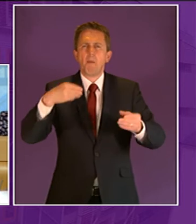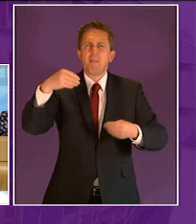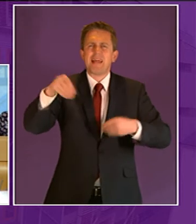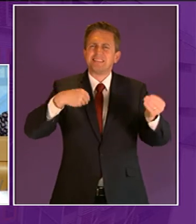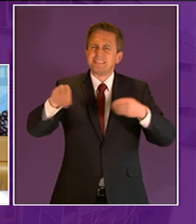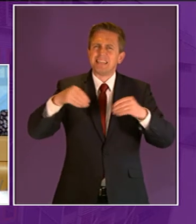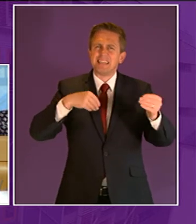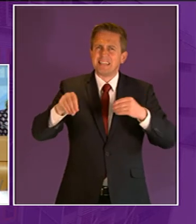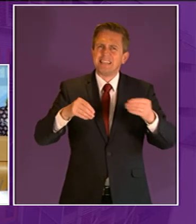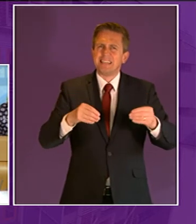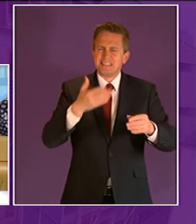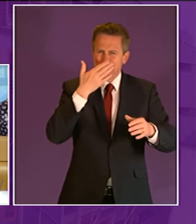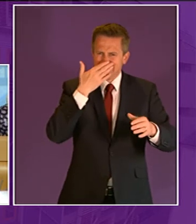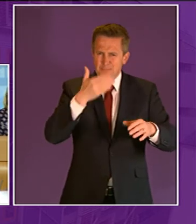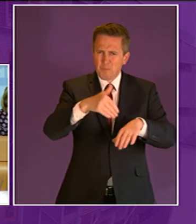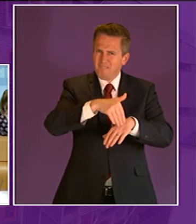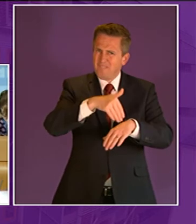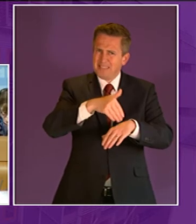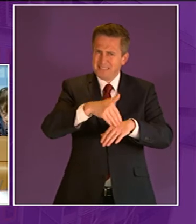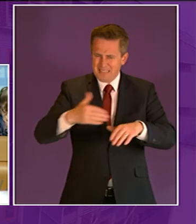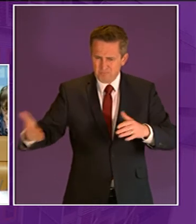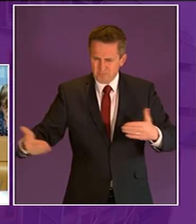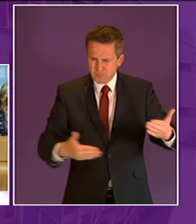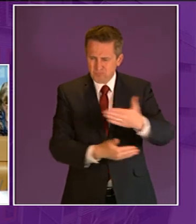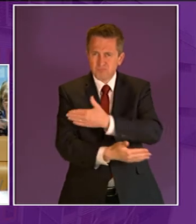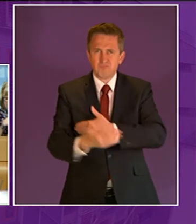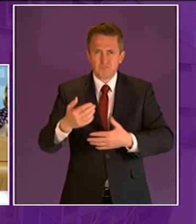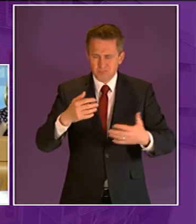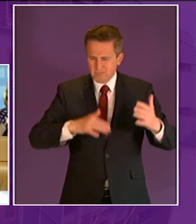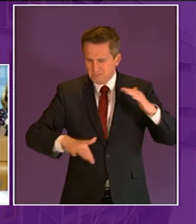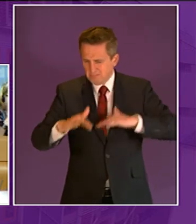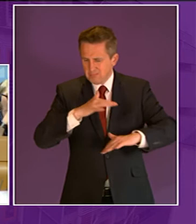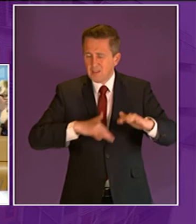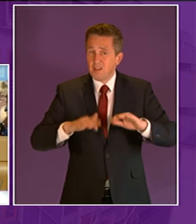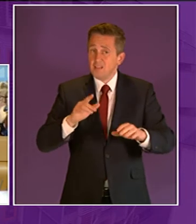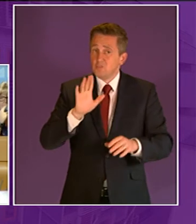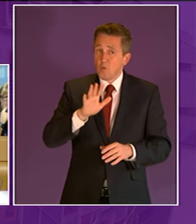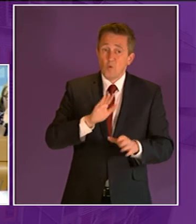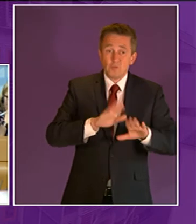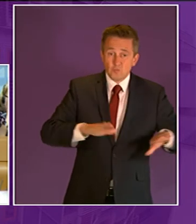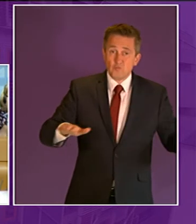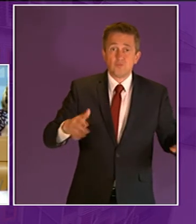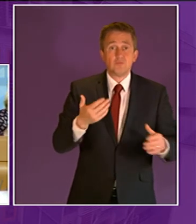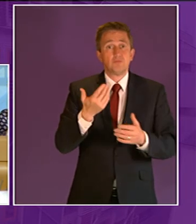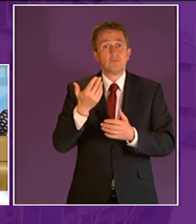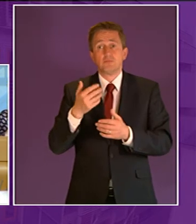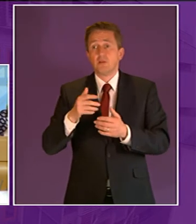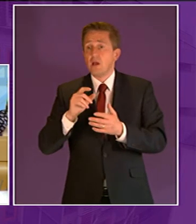an increasingly serious issue and which is something our children in school projects and young people of all ages are taking a much closer